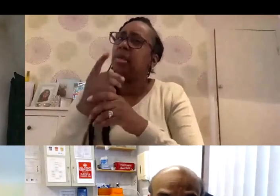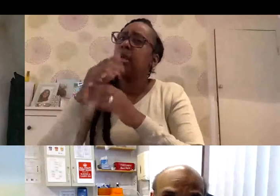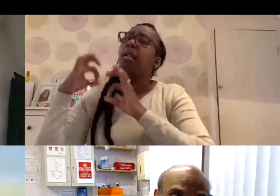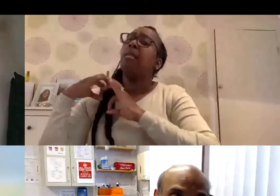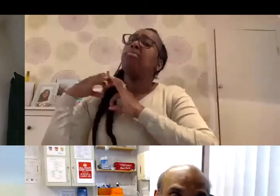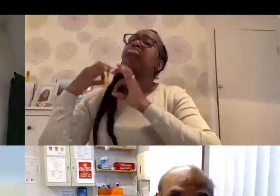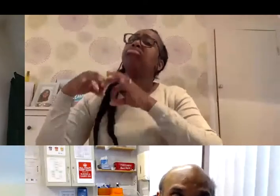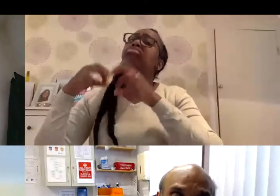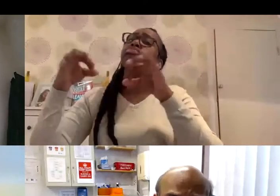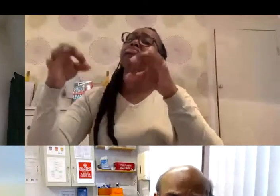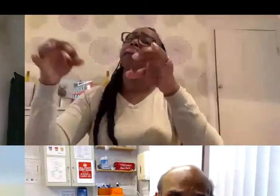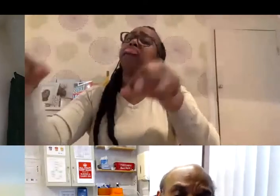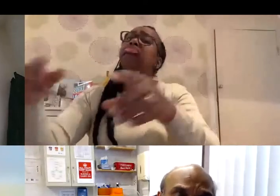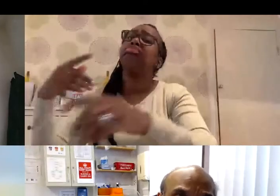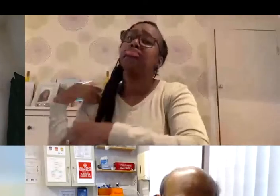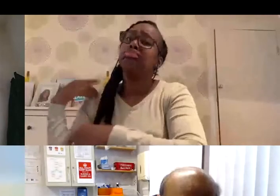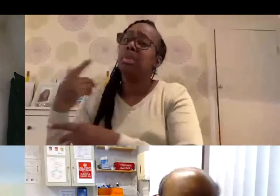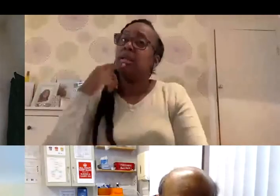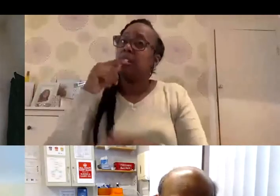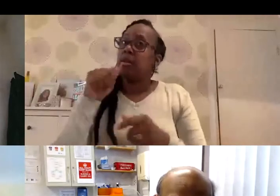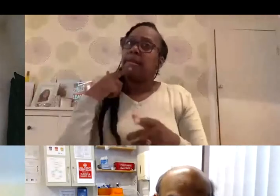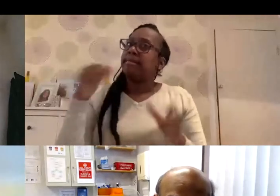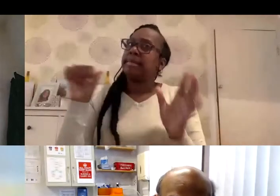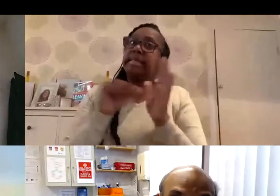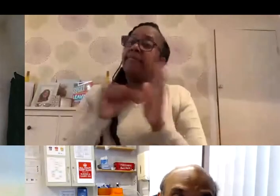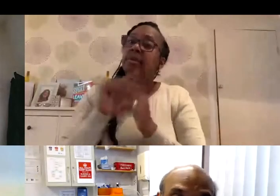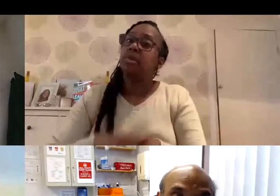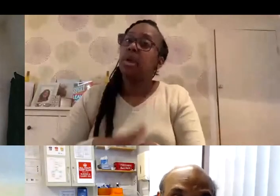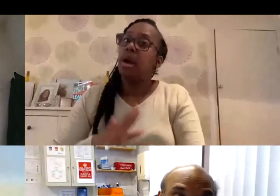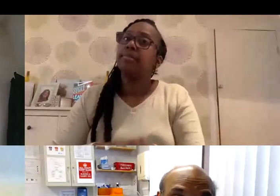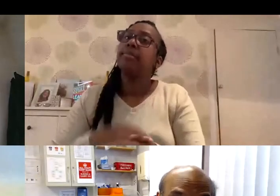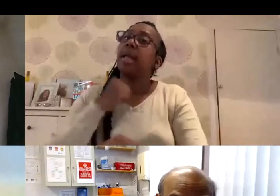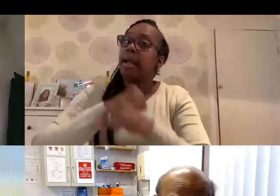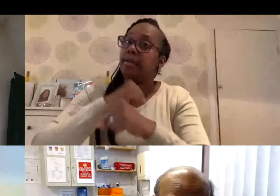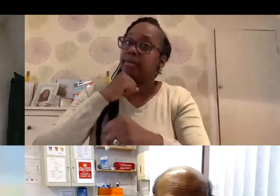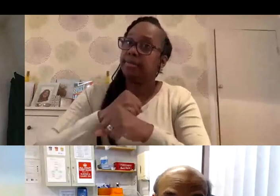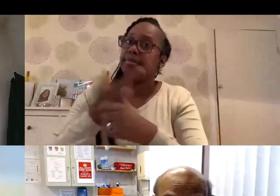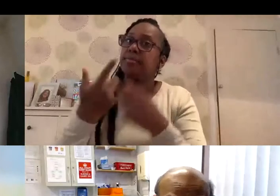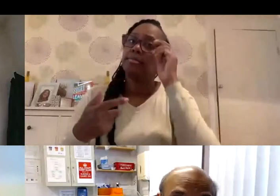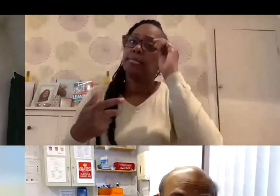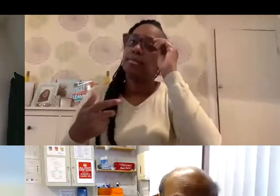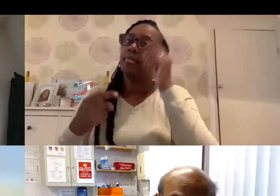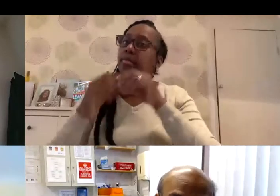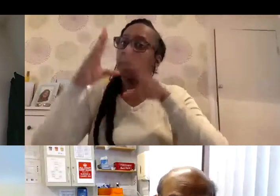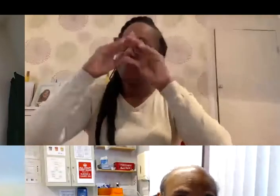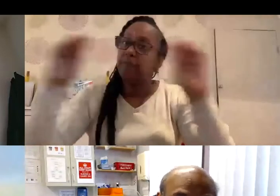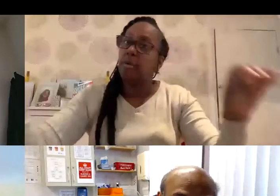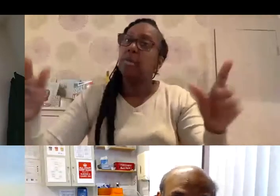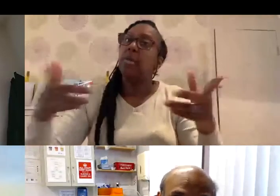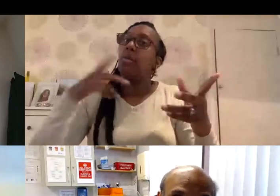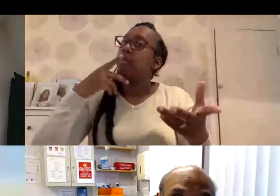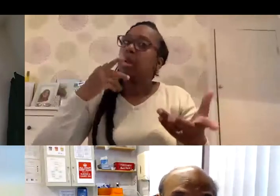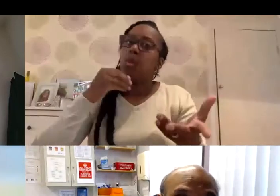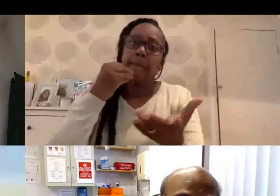This time around, because we were in such difficult times, the government said to the industry, we'll fund it, we'll